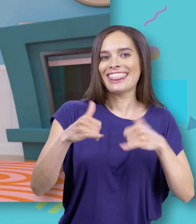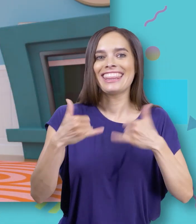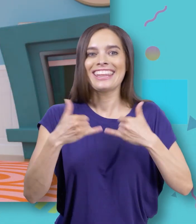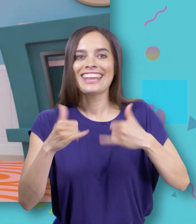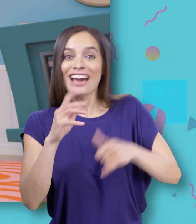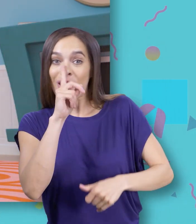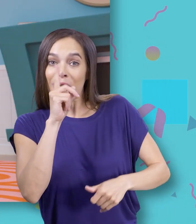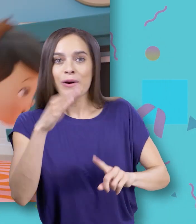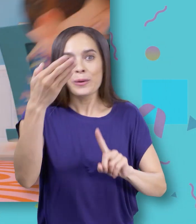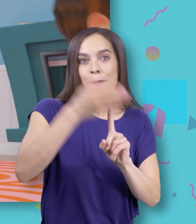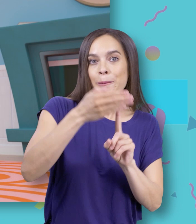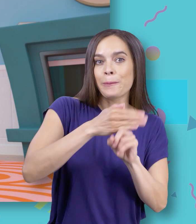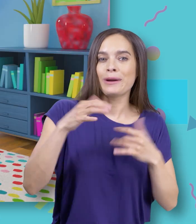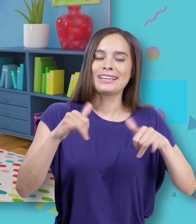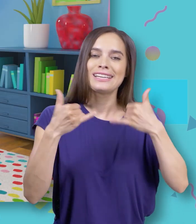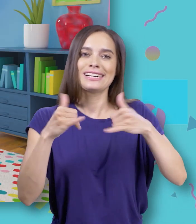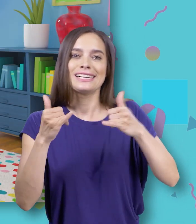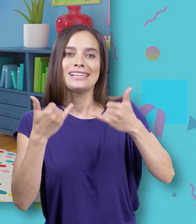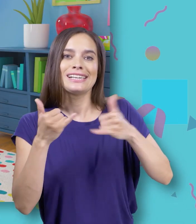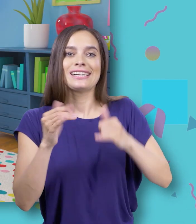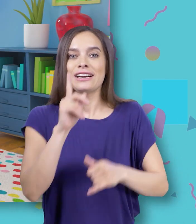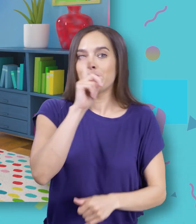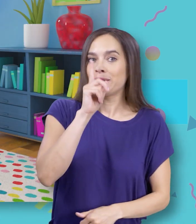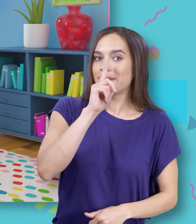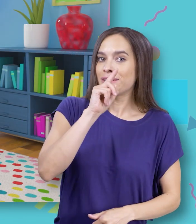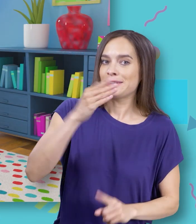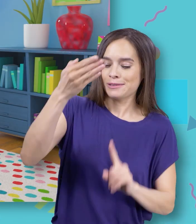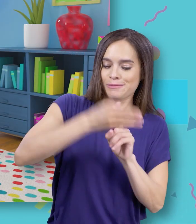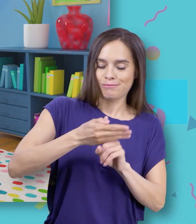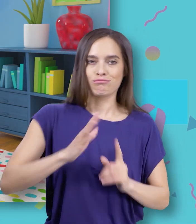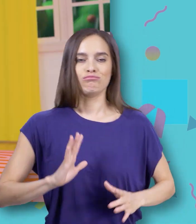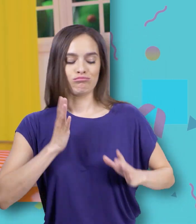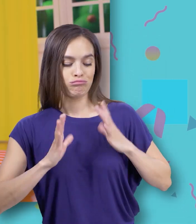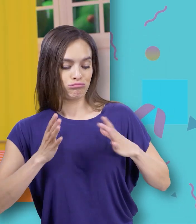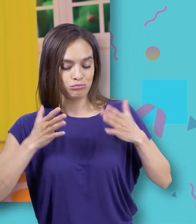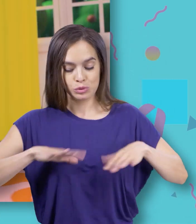all play Let's be who we want to be Dress up time, come play with me